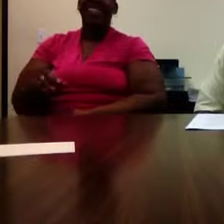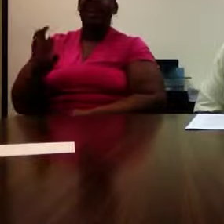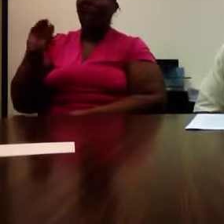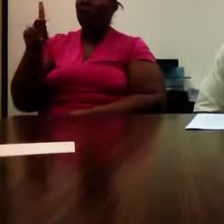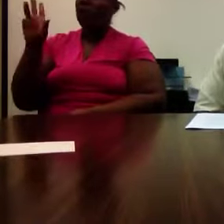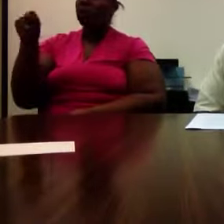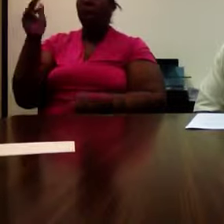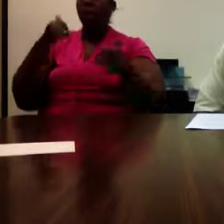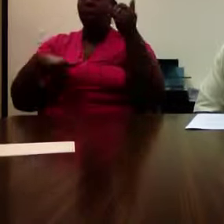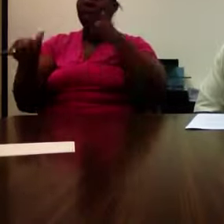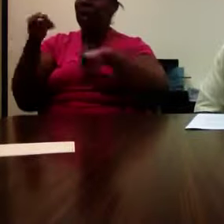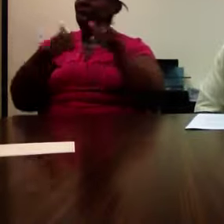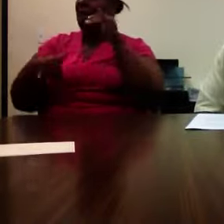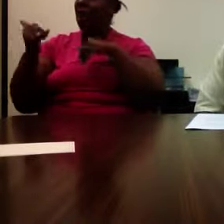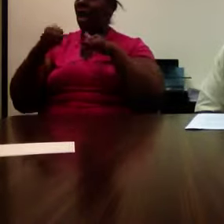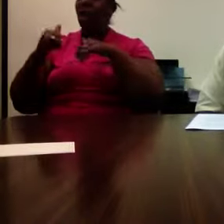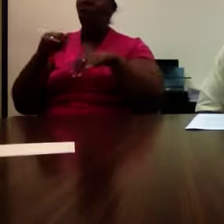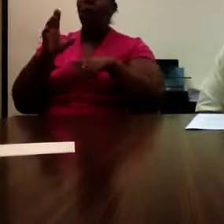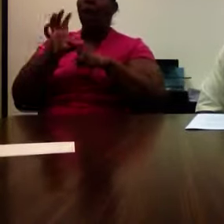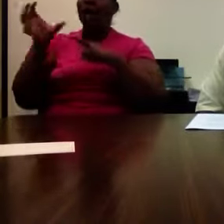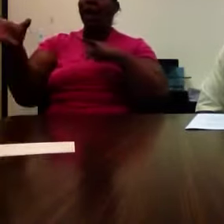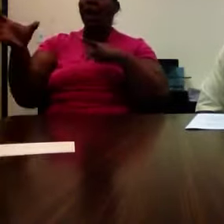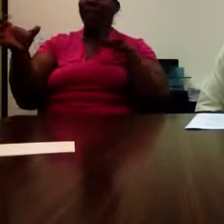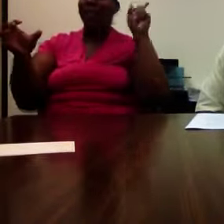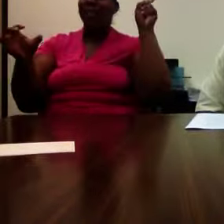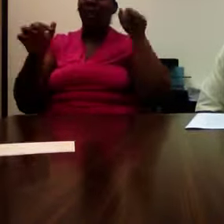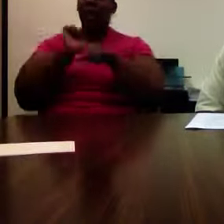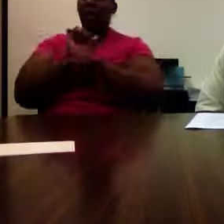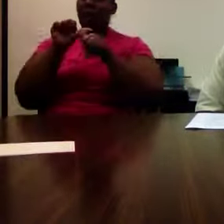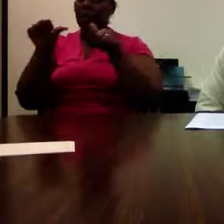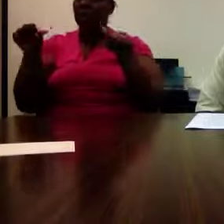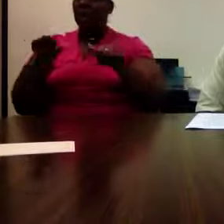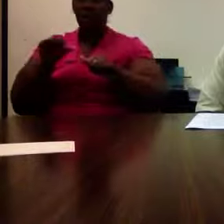horseplay or abusive language is allowed in the facility or a facility vehicle.